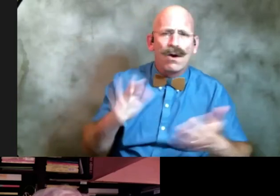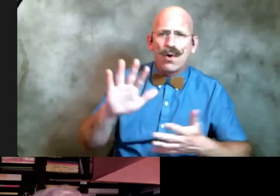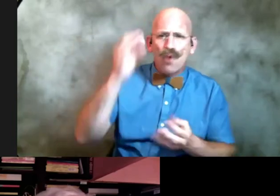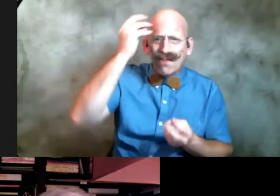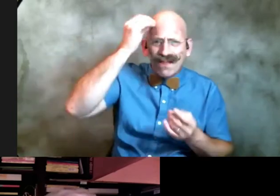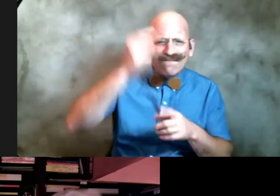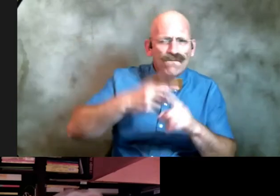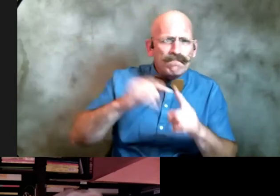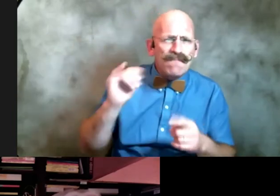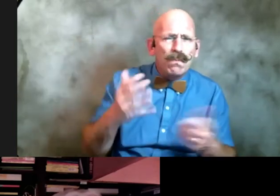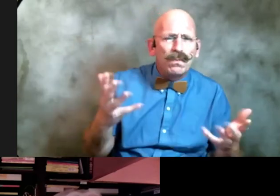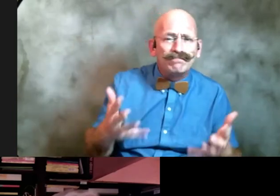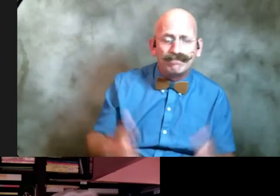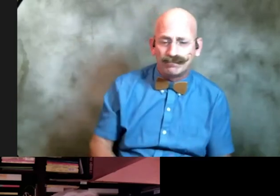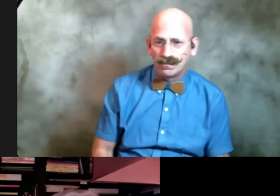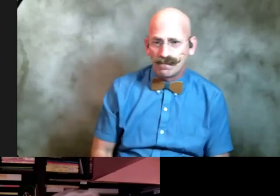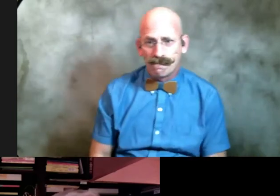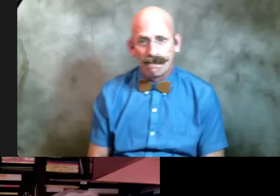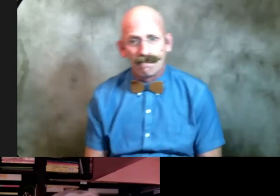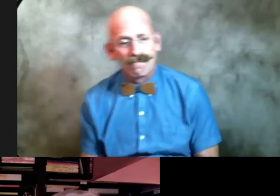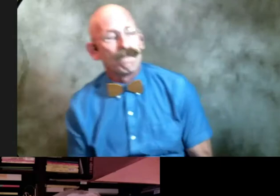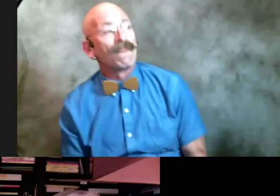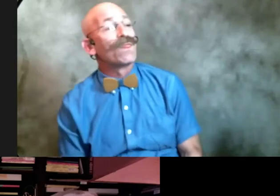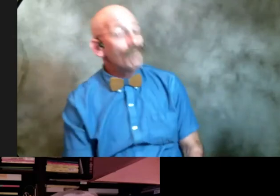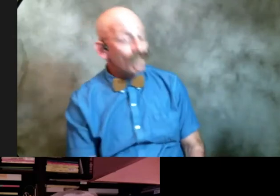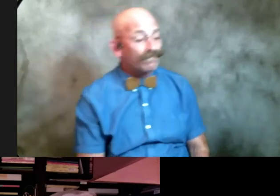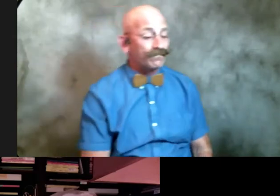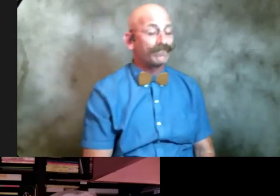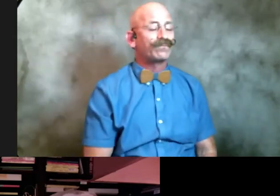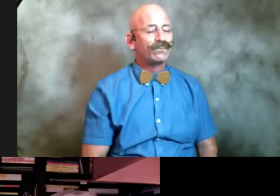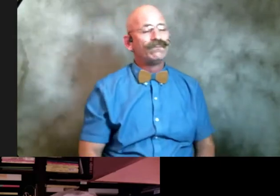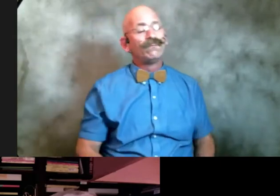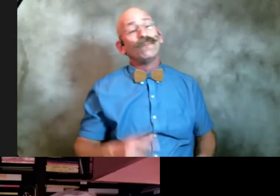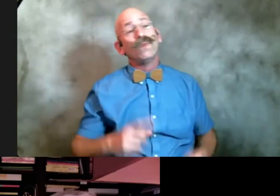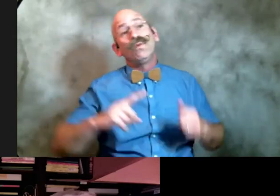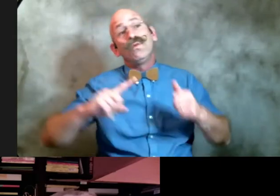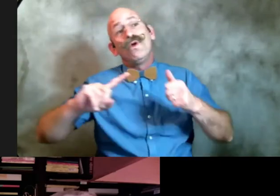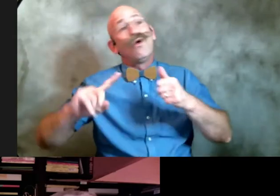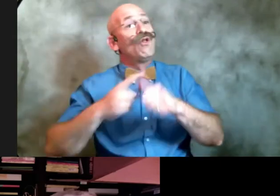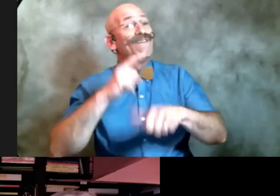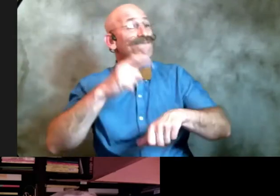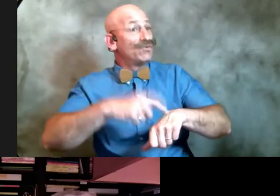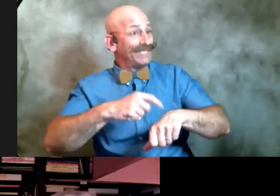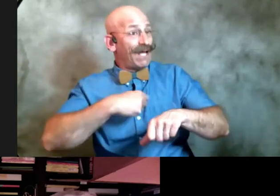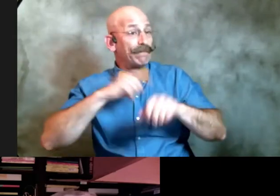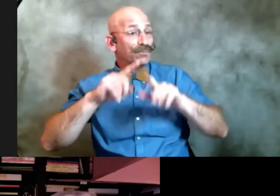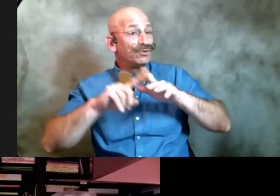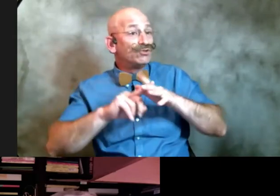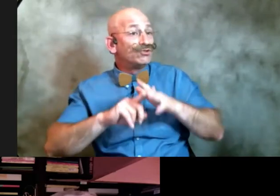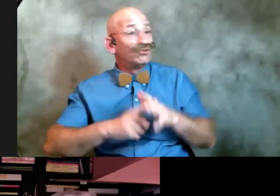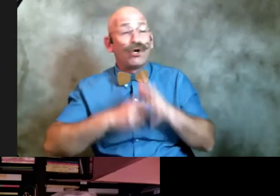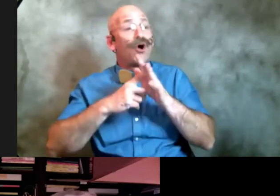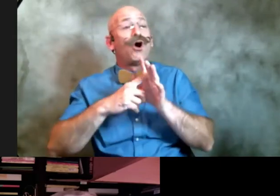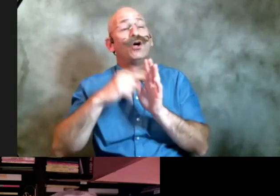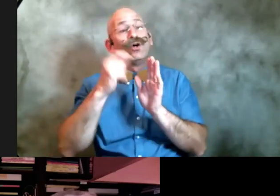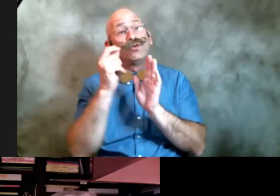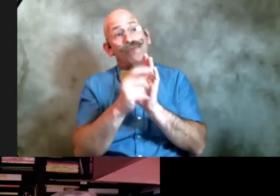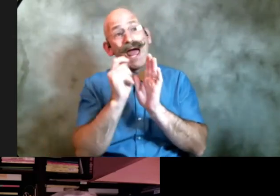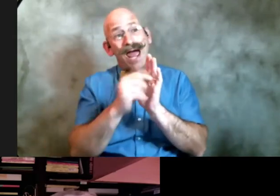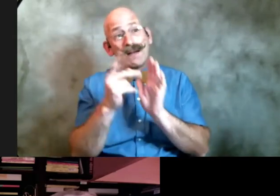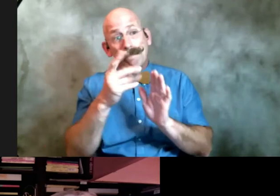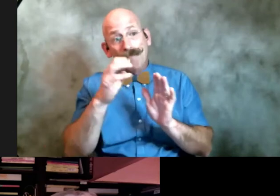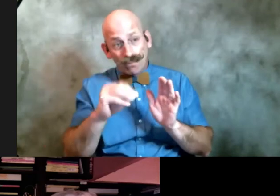behind it the first time i really started writing um poems